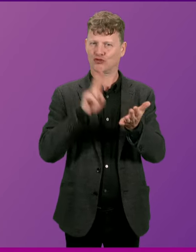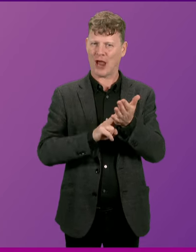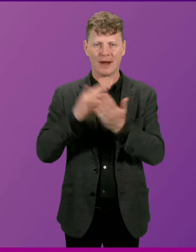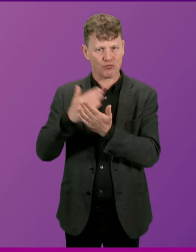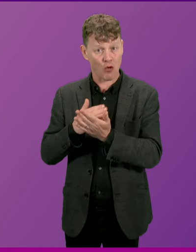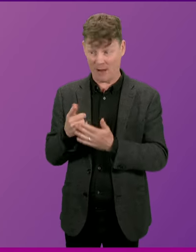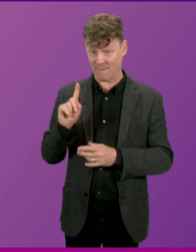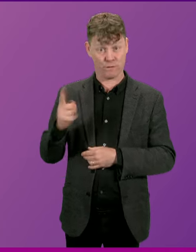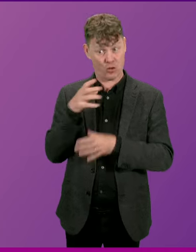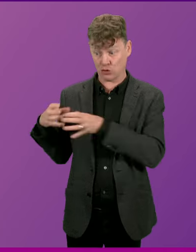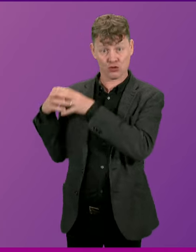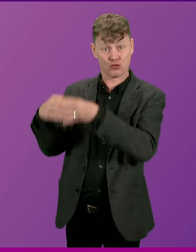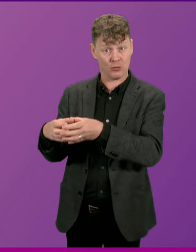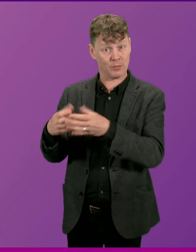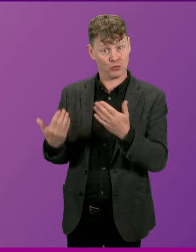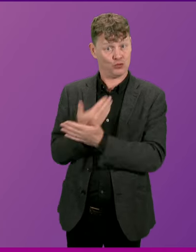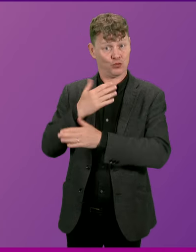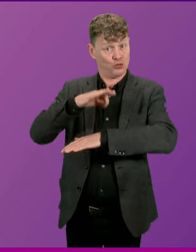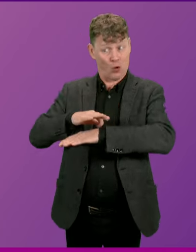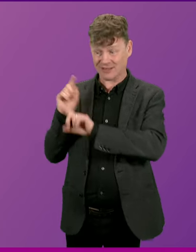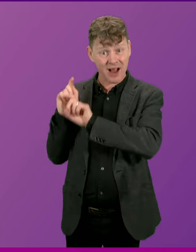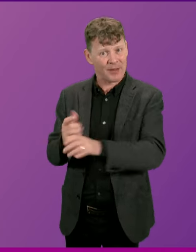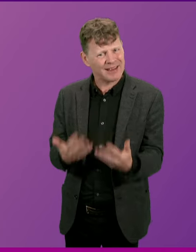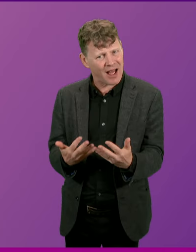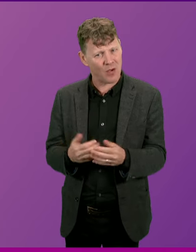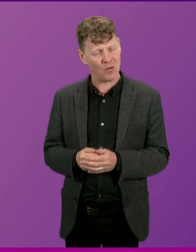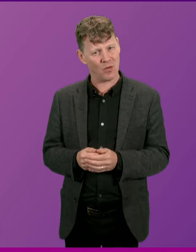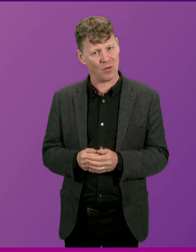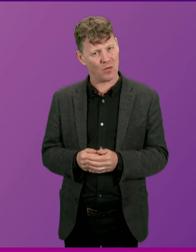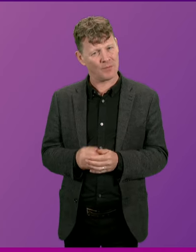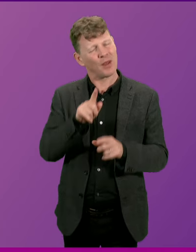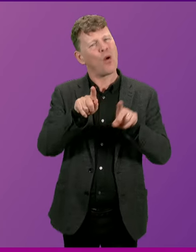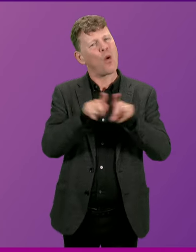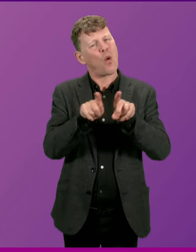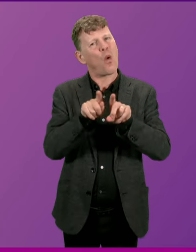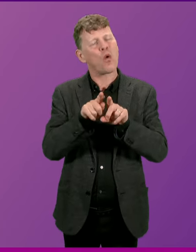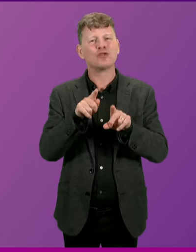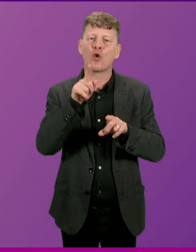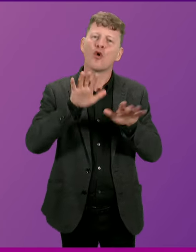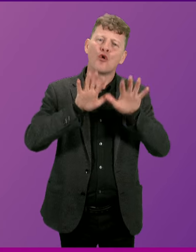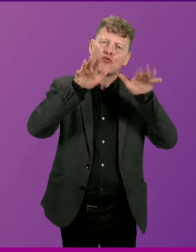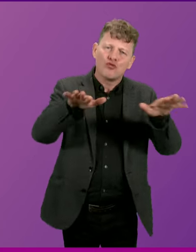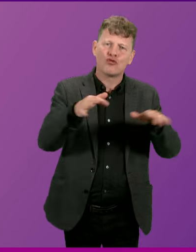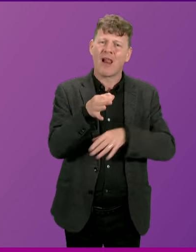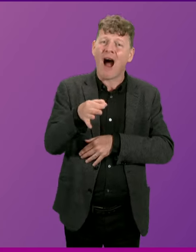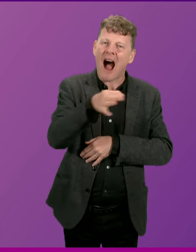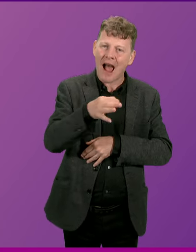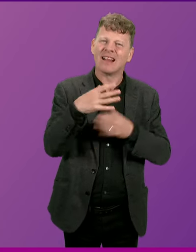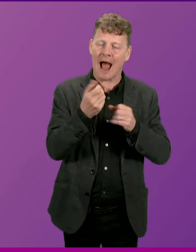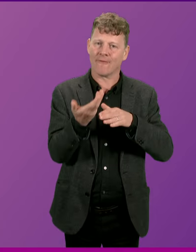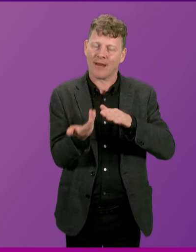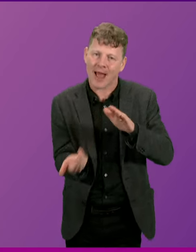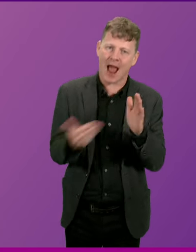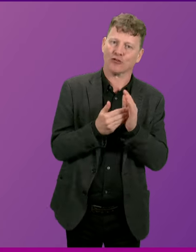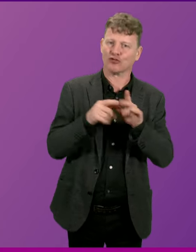just now. And we also recognise that there are distinct challenges when it comes to rural and island areas, which is